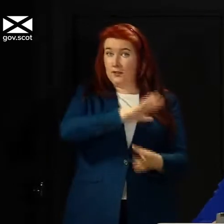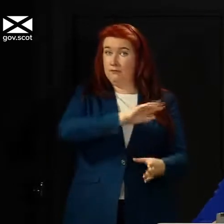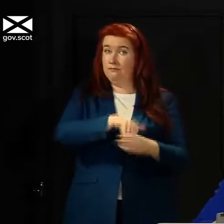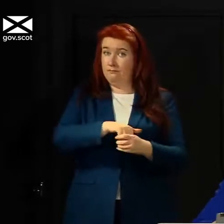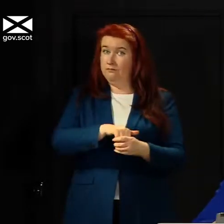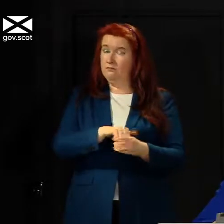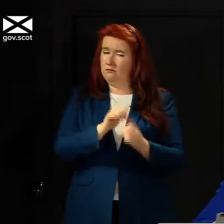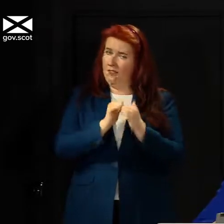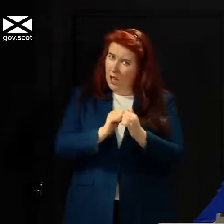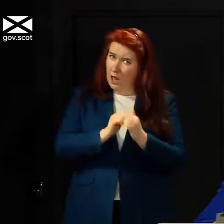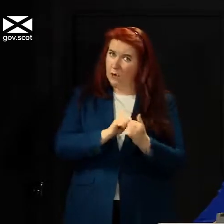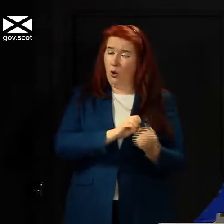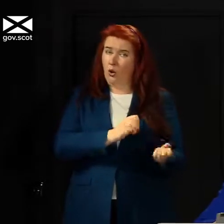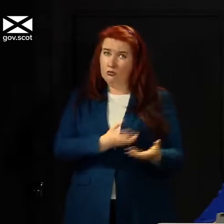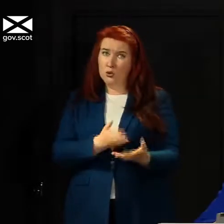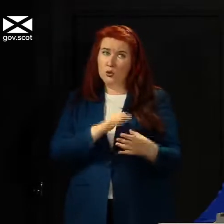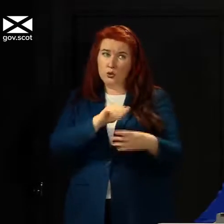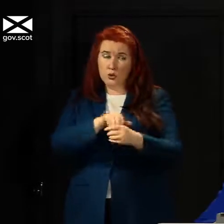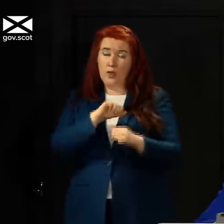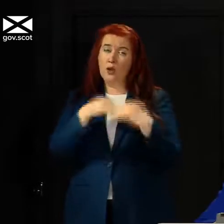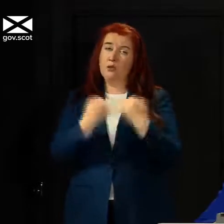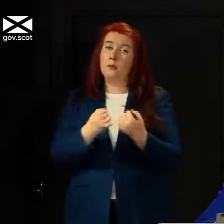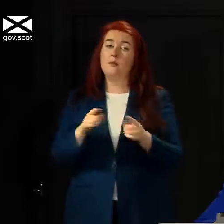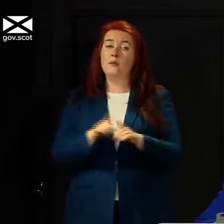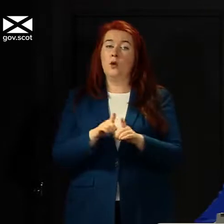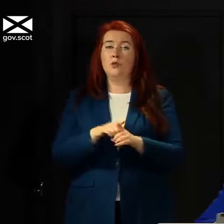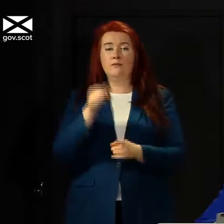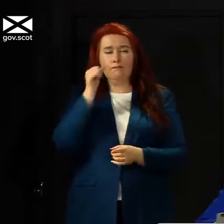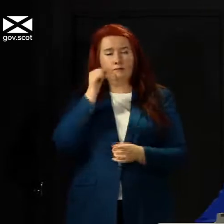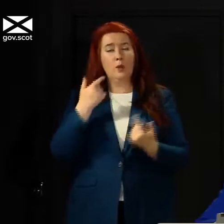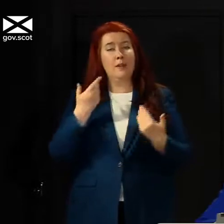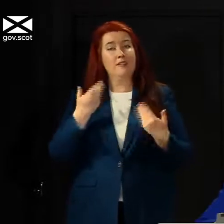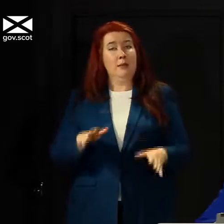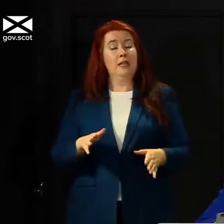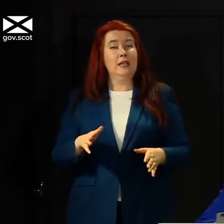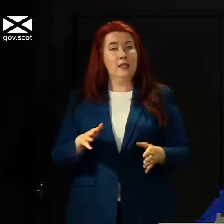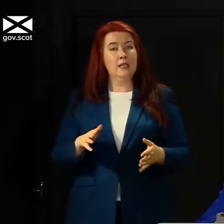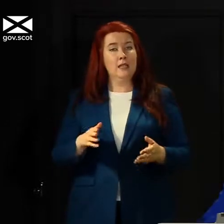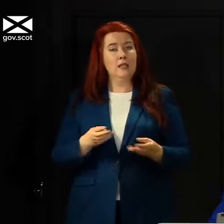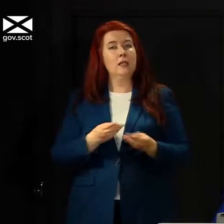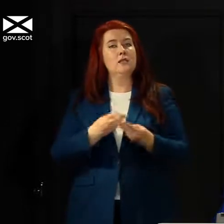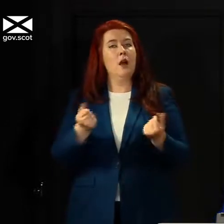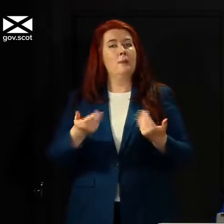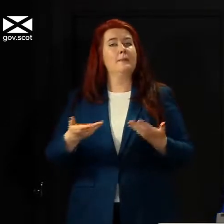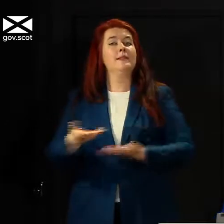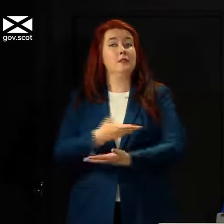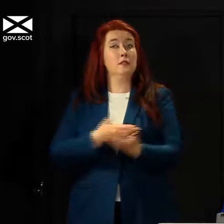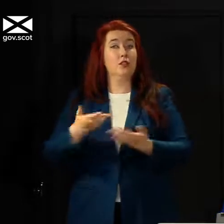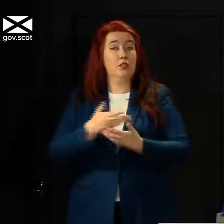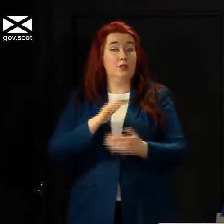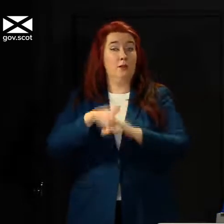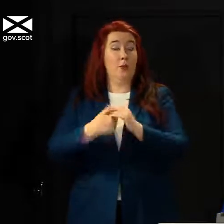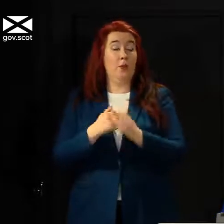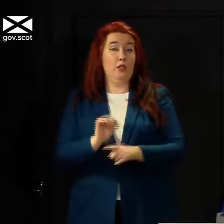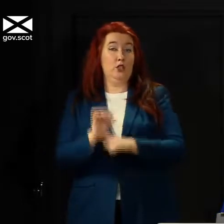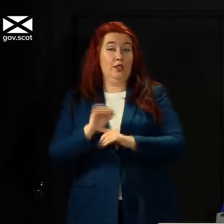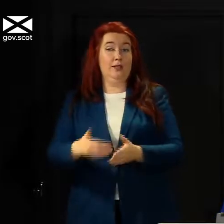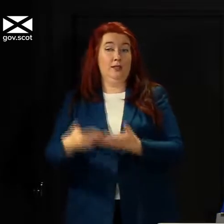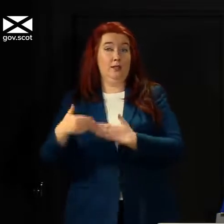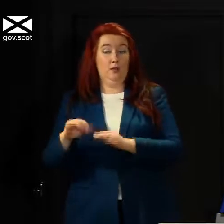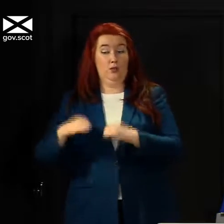very valuably to and has, we have in fact had some discussion about the shielding group.